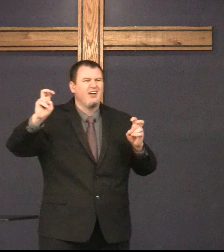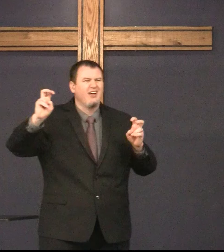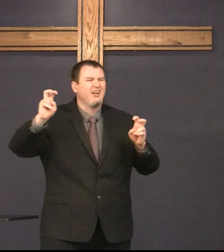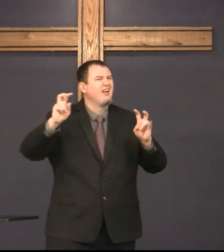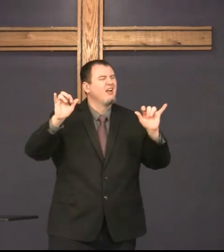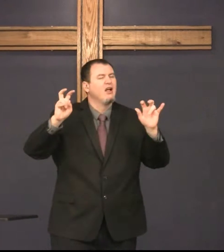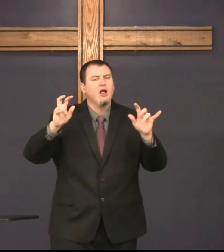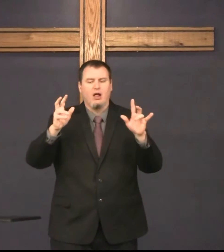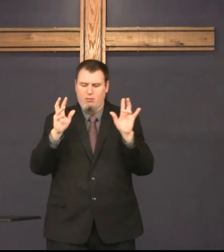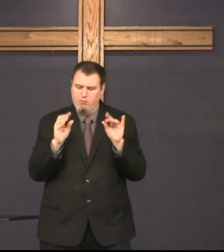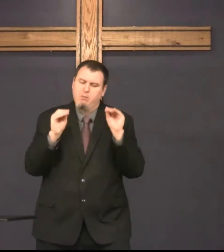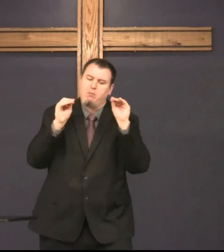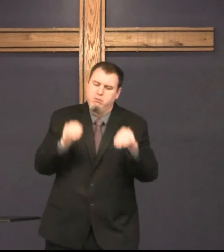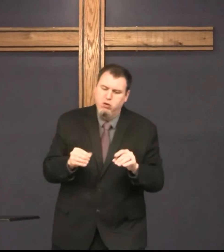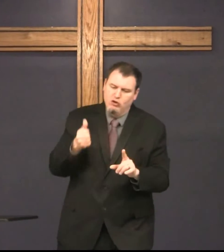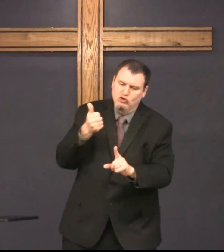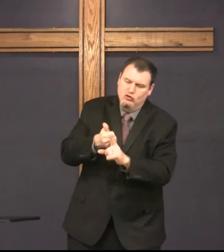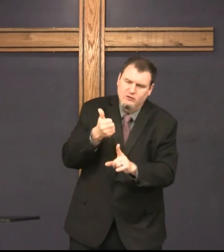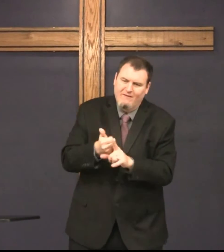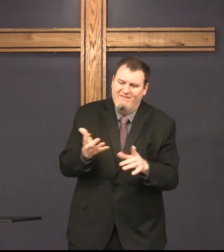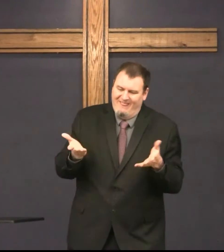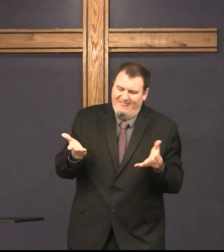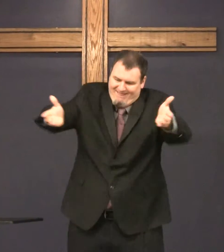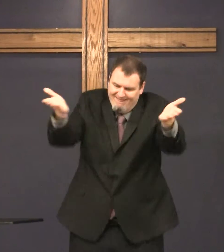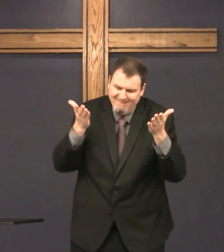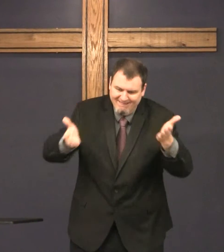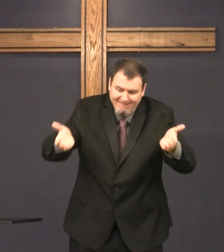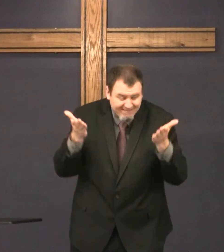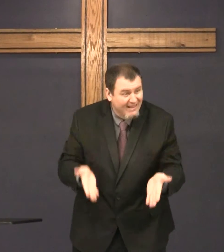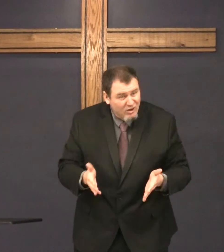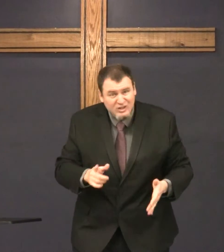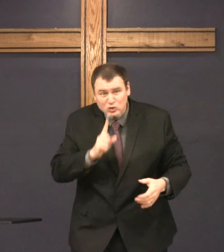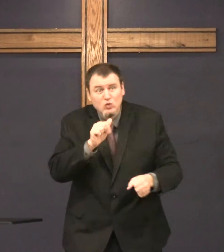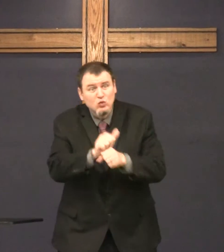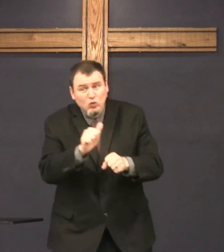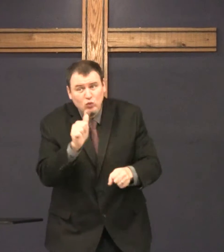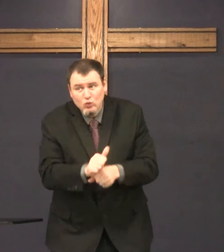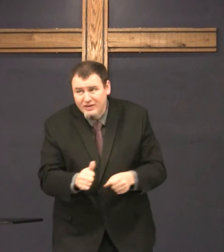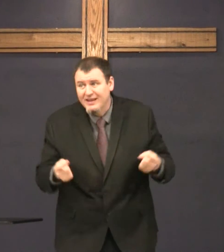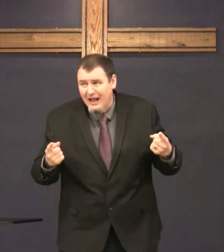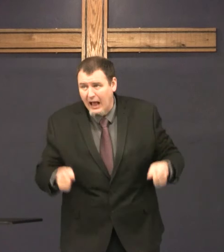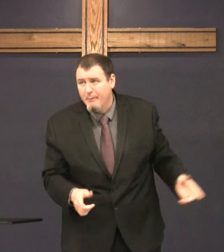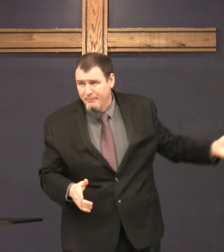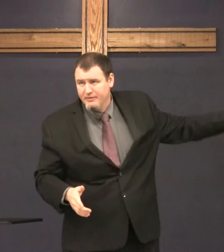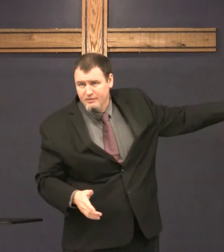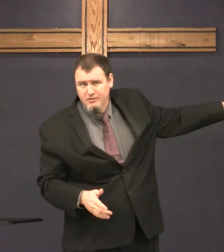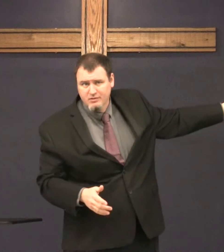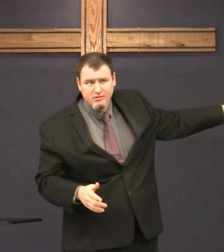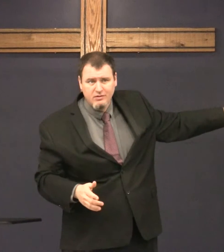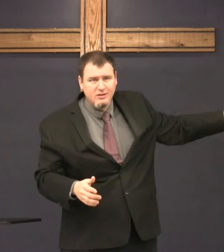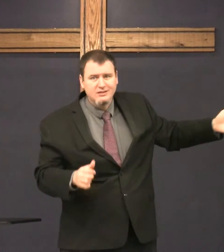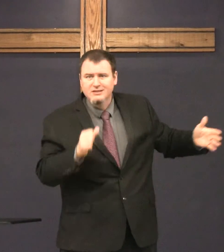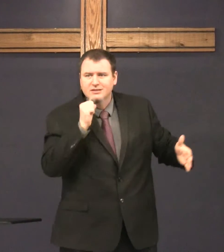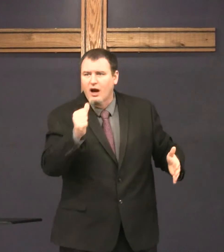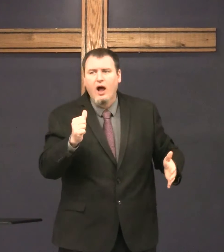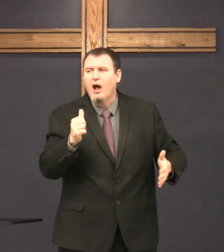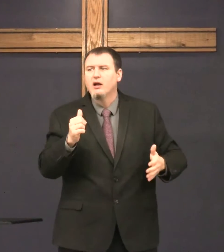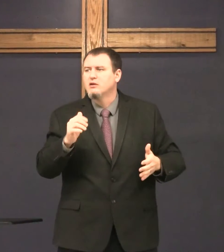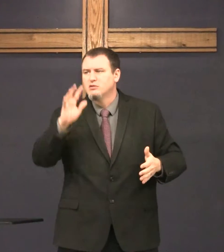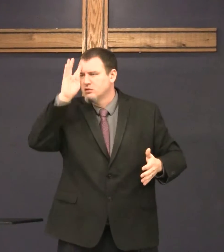The about the farmer, they could look around and see farmers there. So, the things that he talked about really